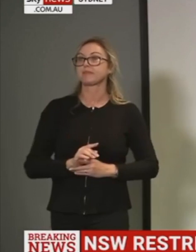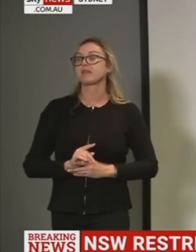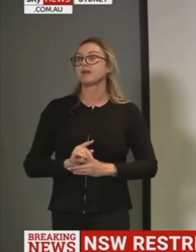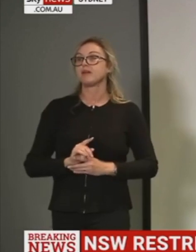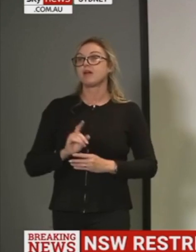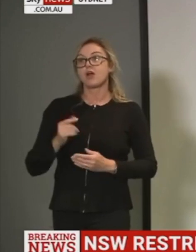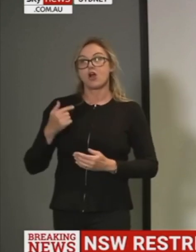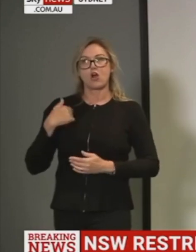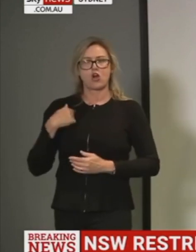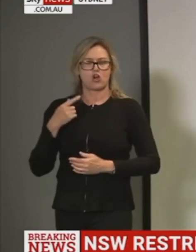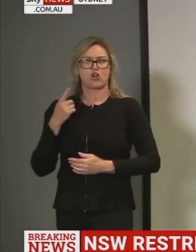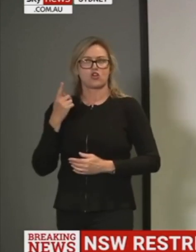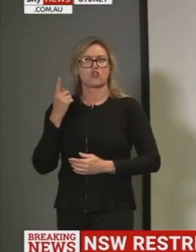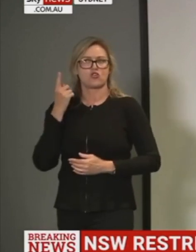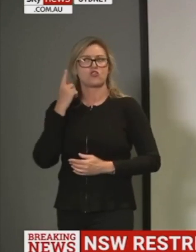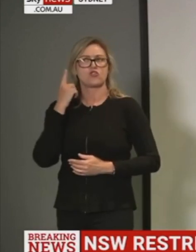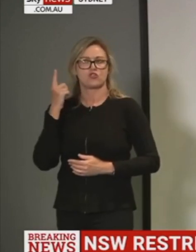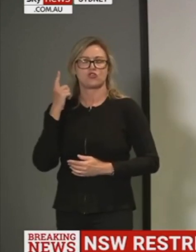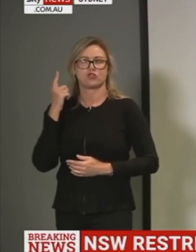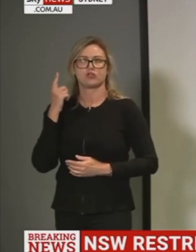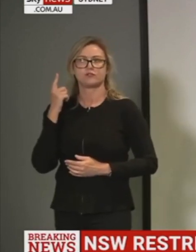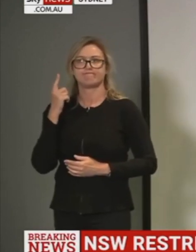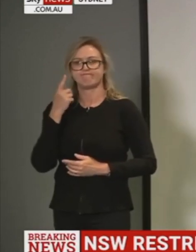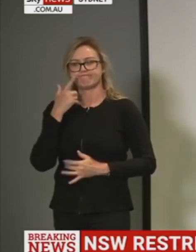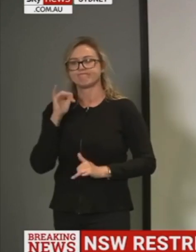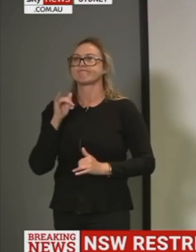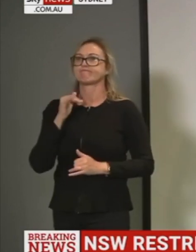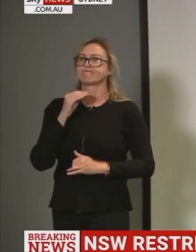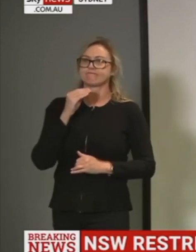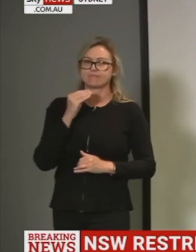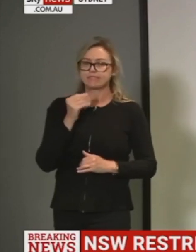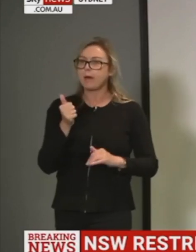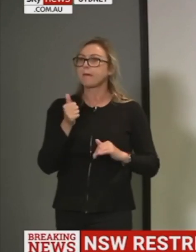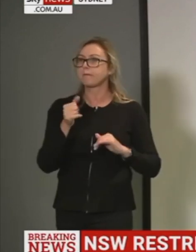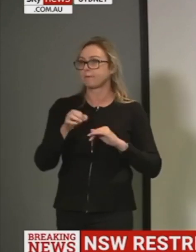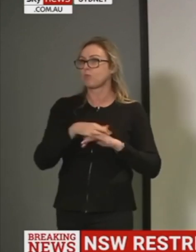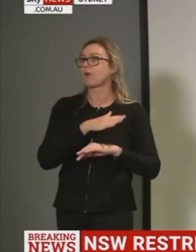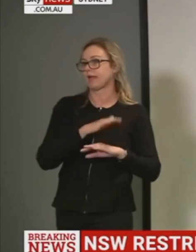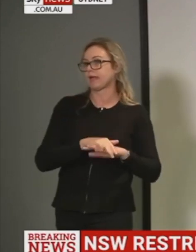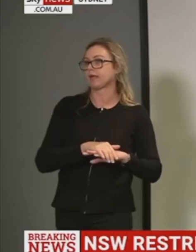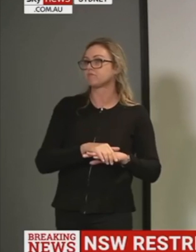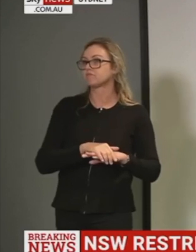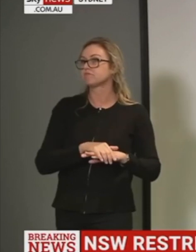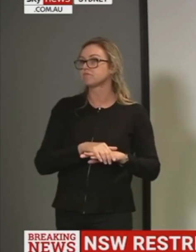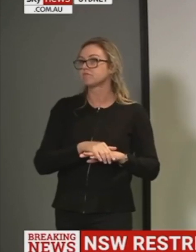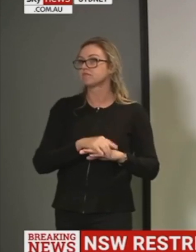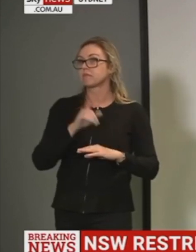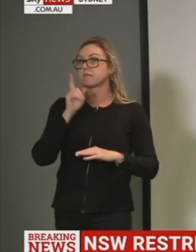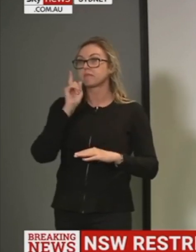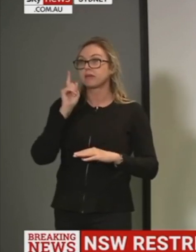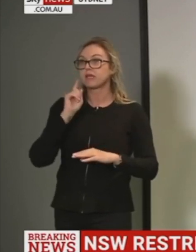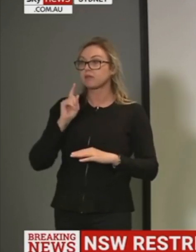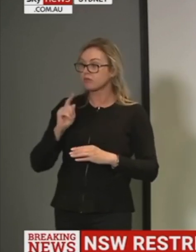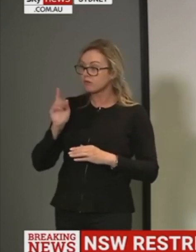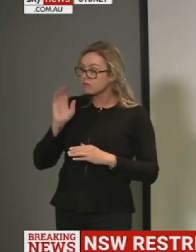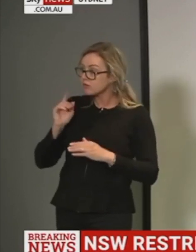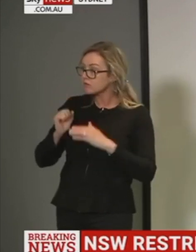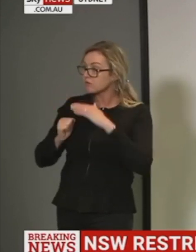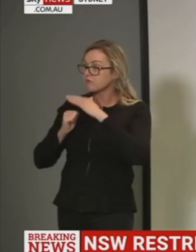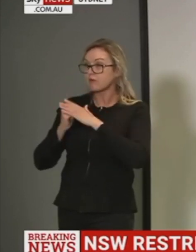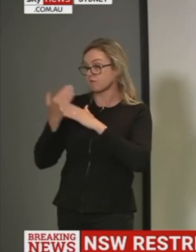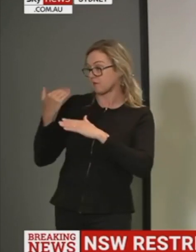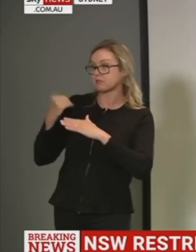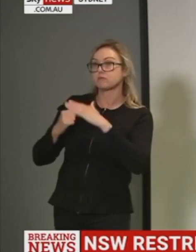I have heard reports of, at some weddings, people have chosen to ignore the limit of 20